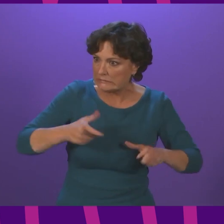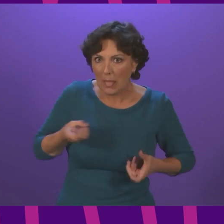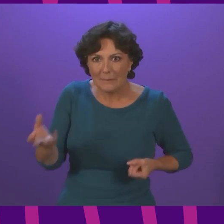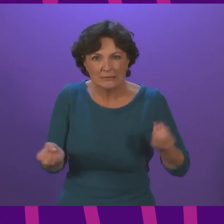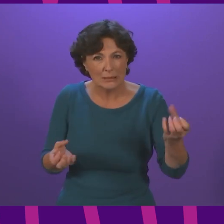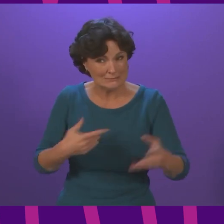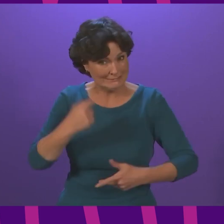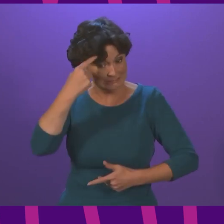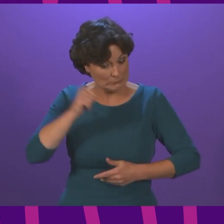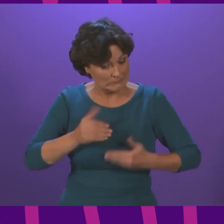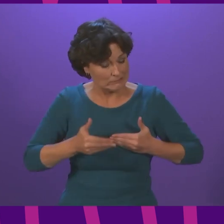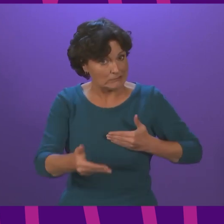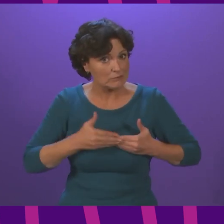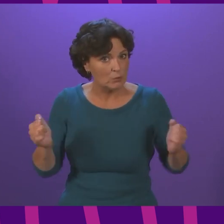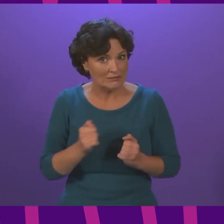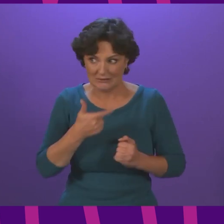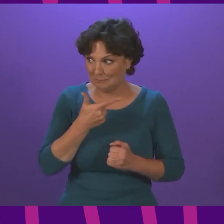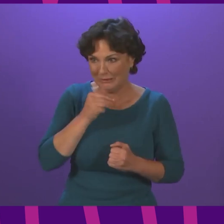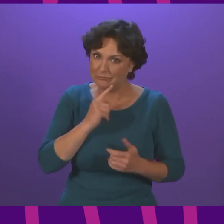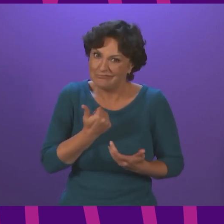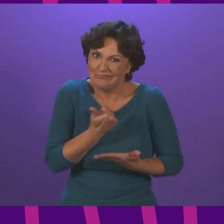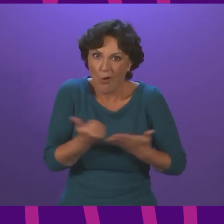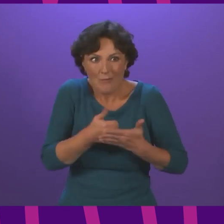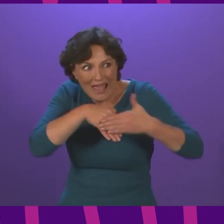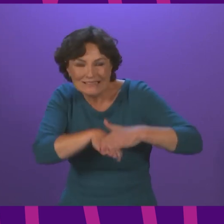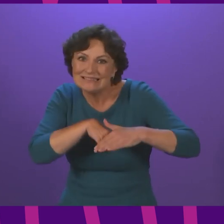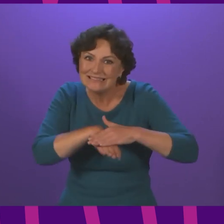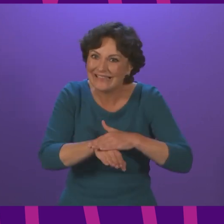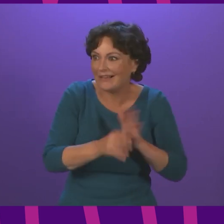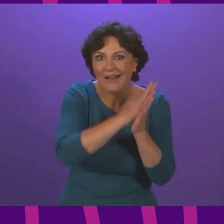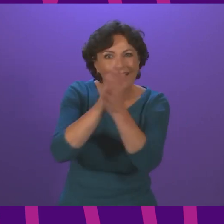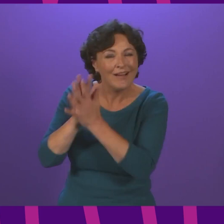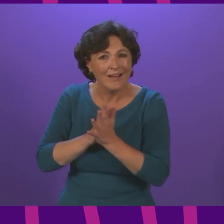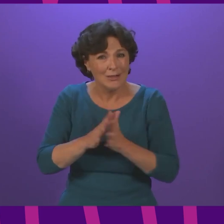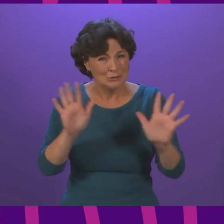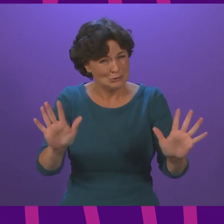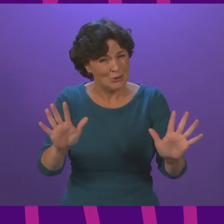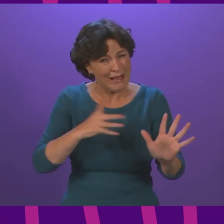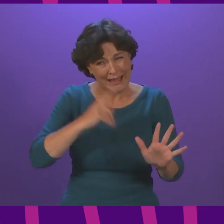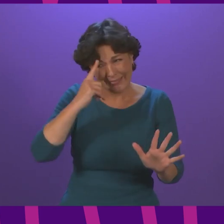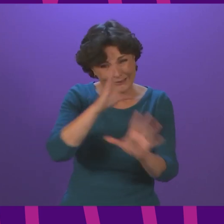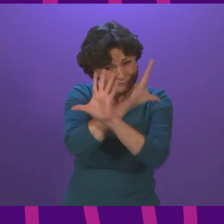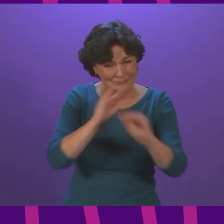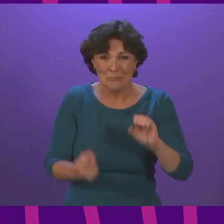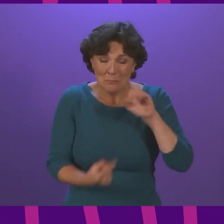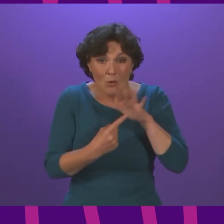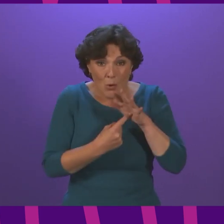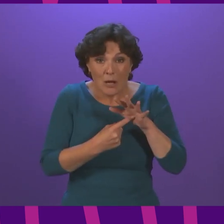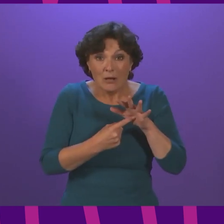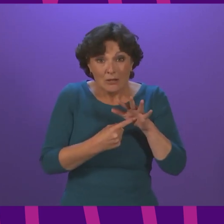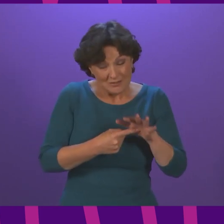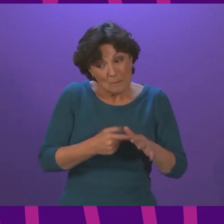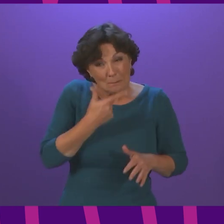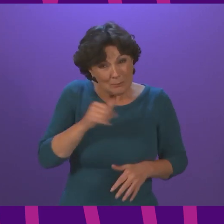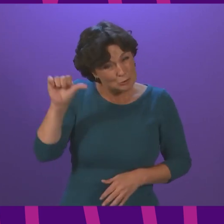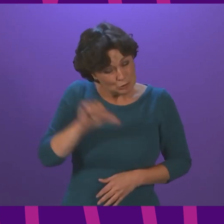indoors I'm sure the first minister will want to reiterate how important it is for people to take rapid lateral flow tests every three